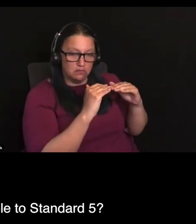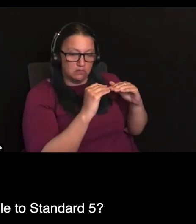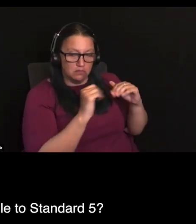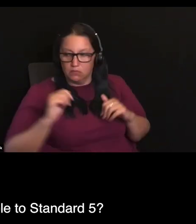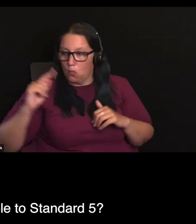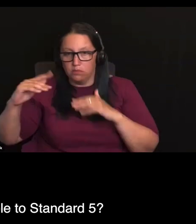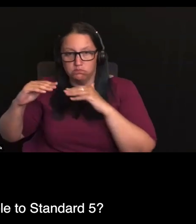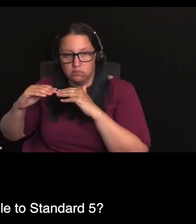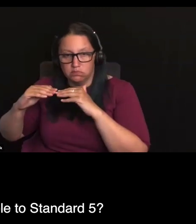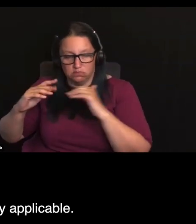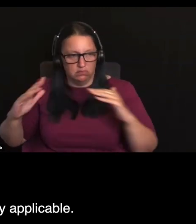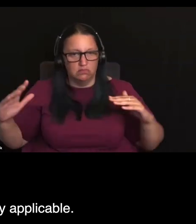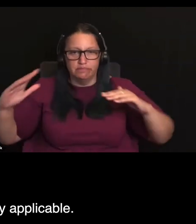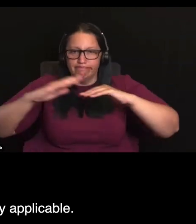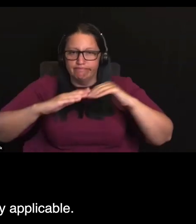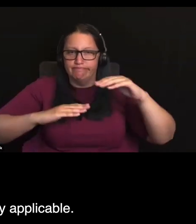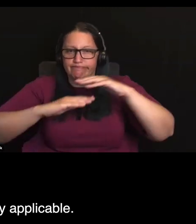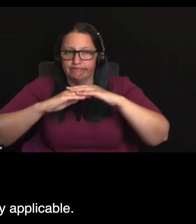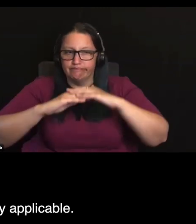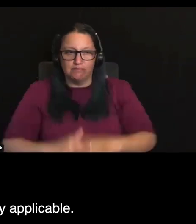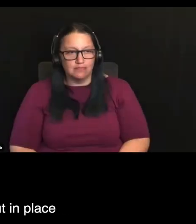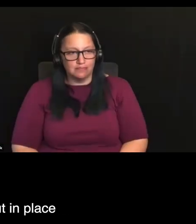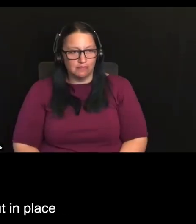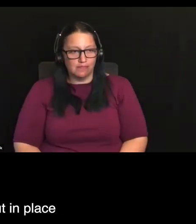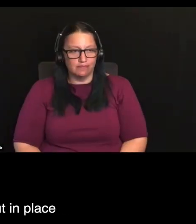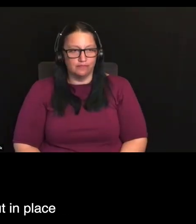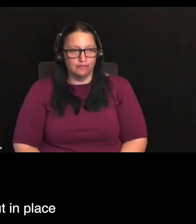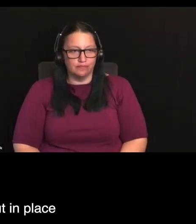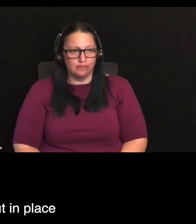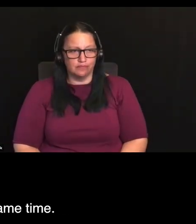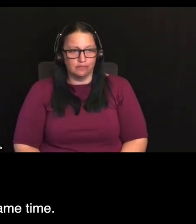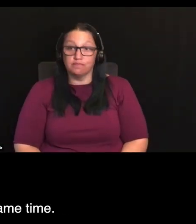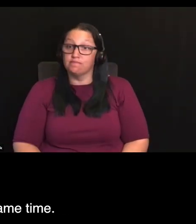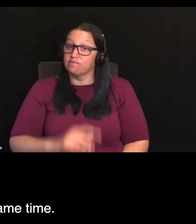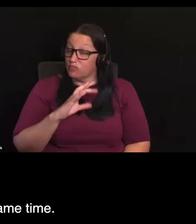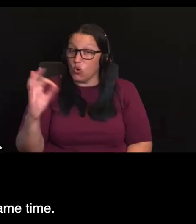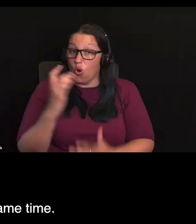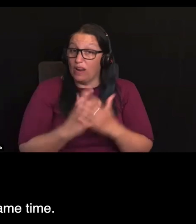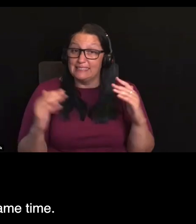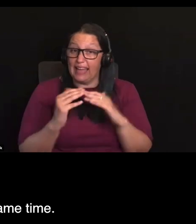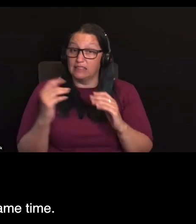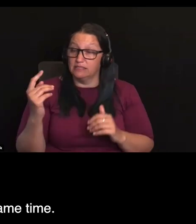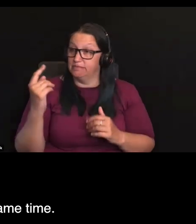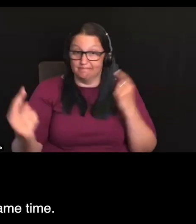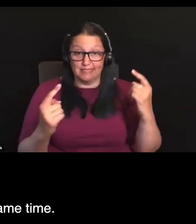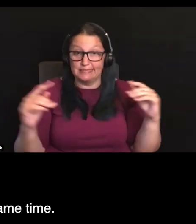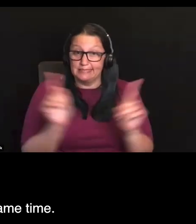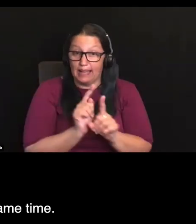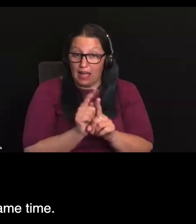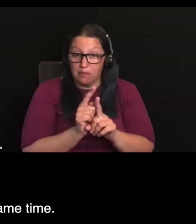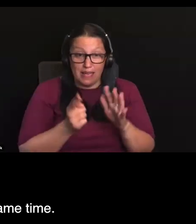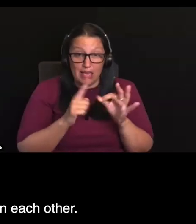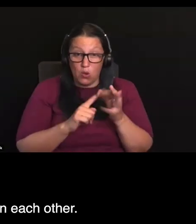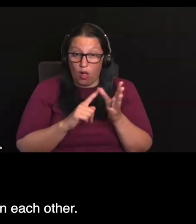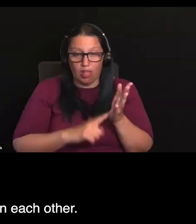equally applicable to standard five? It's not just that they're equally applicable, it's that they need to be put in place in and implemented at the same